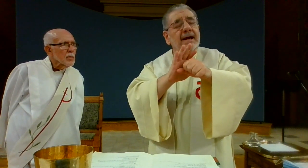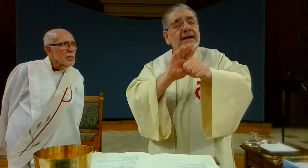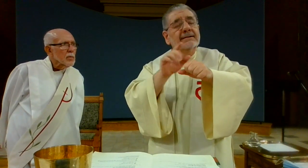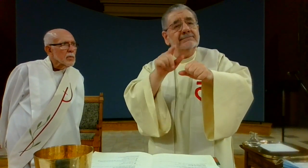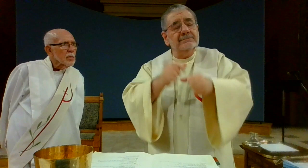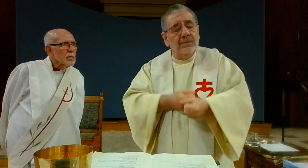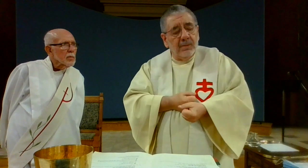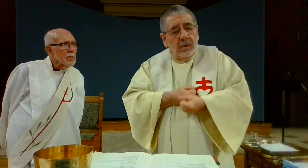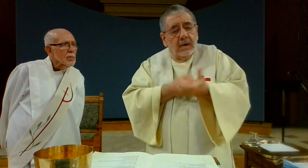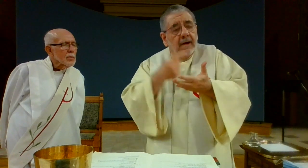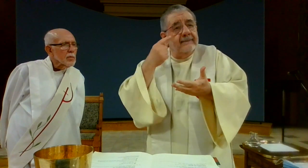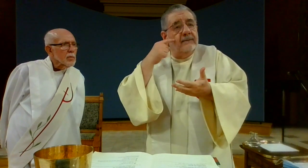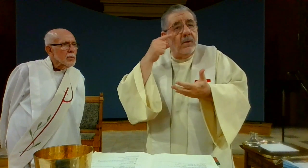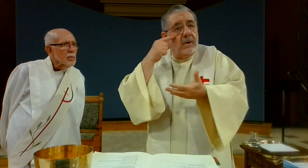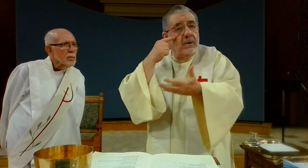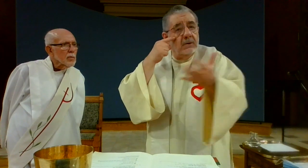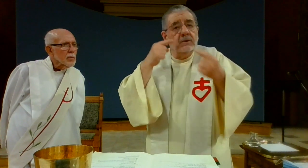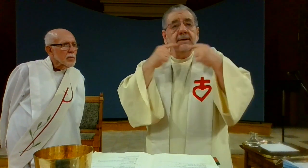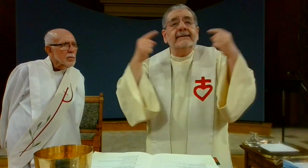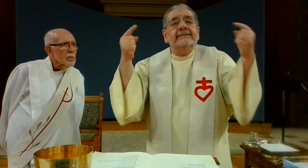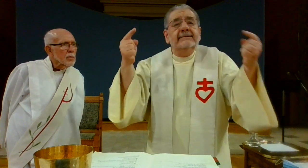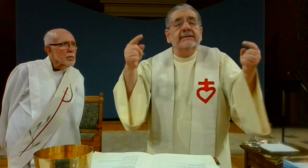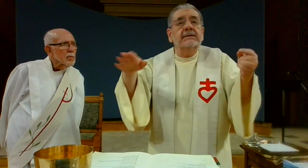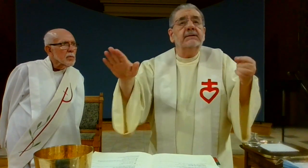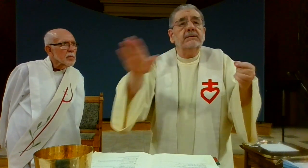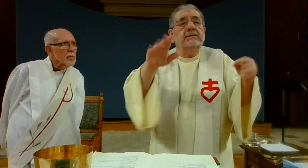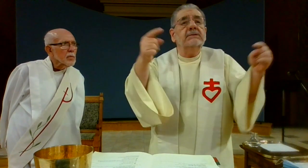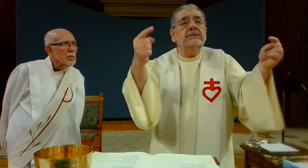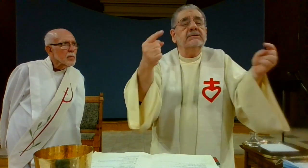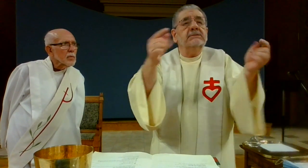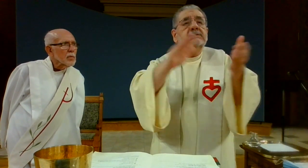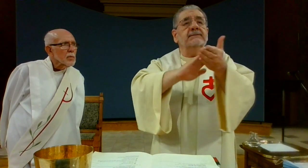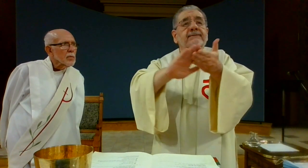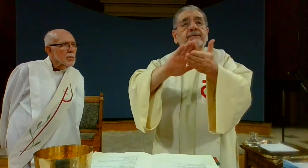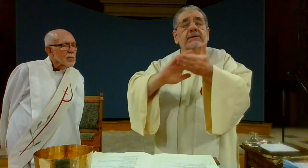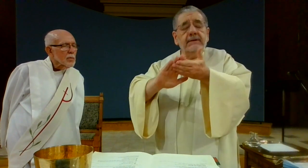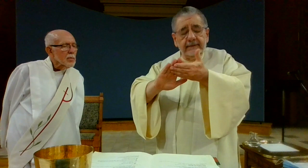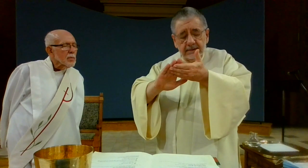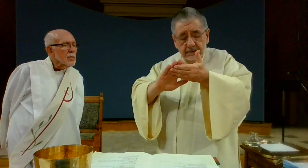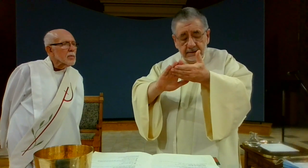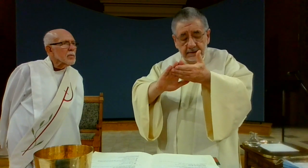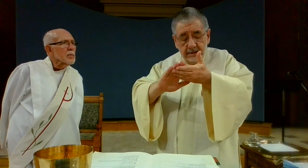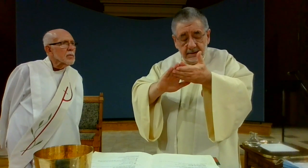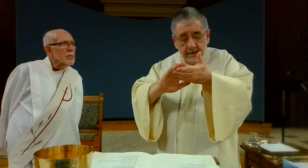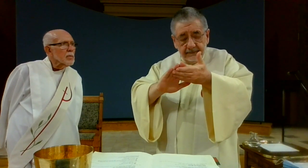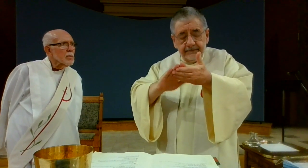which will be poured out for you and for many for the forgiveness of sins